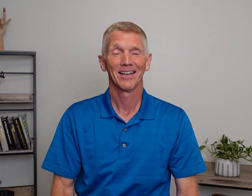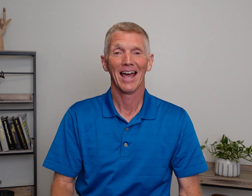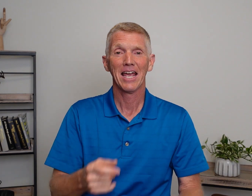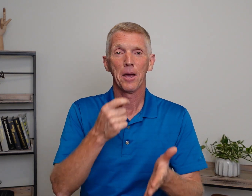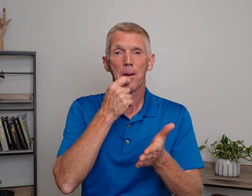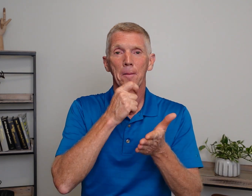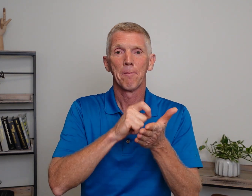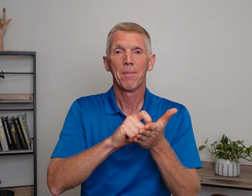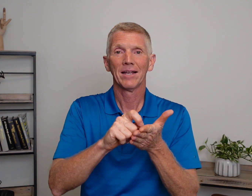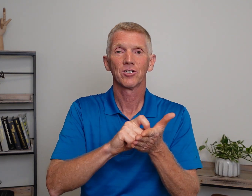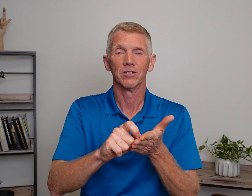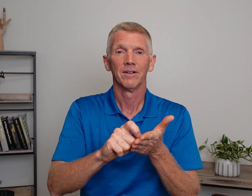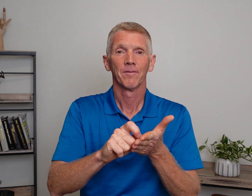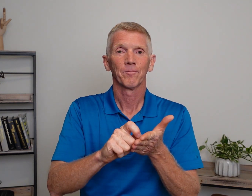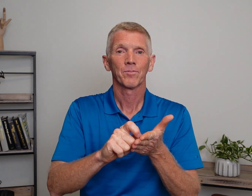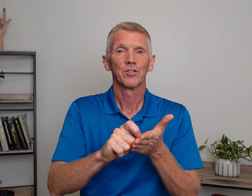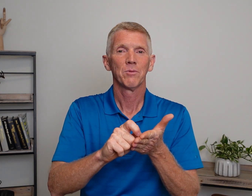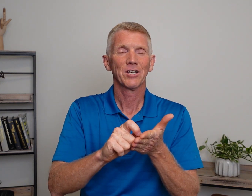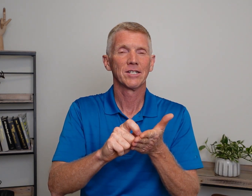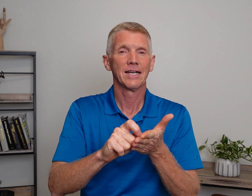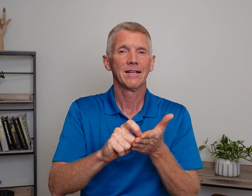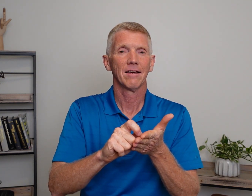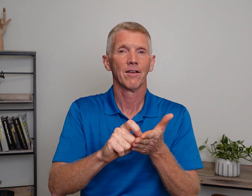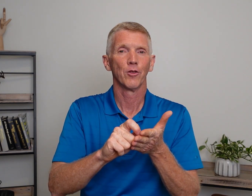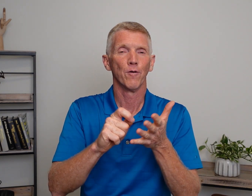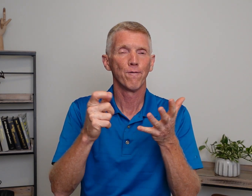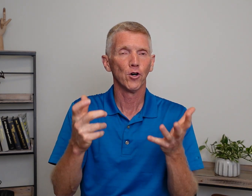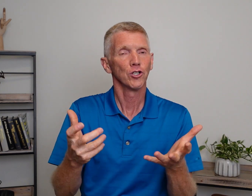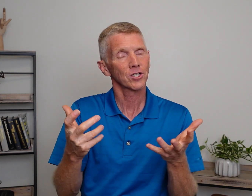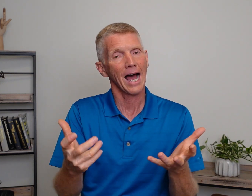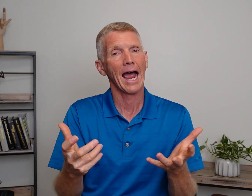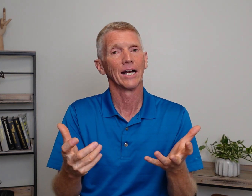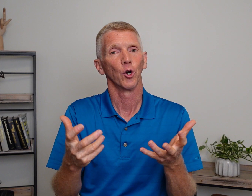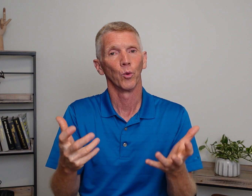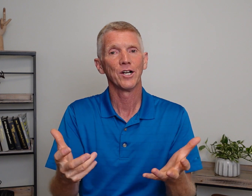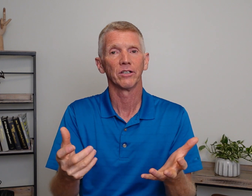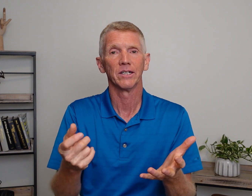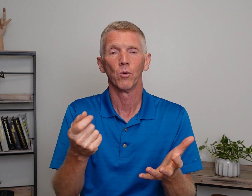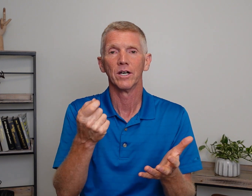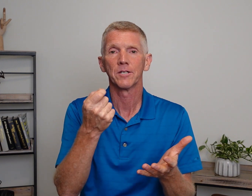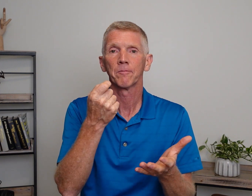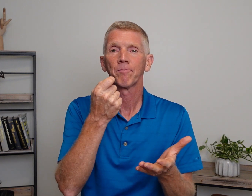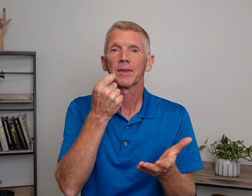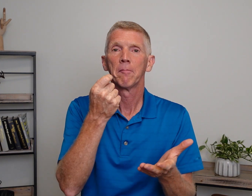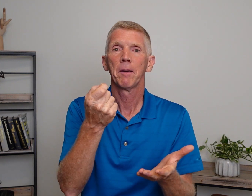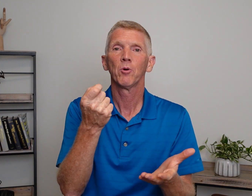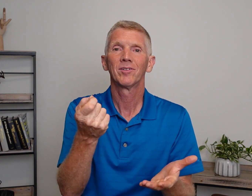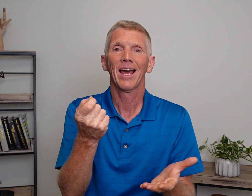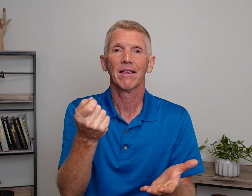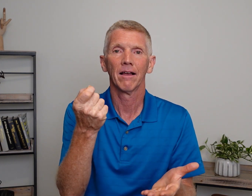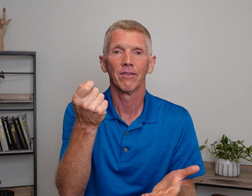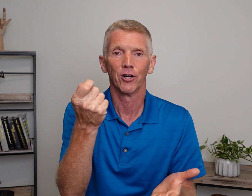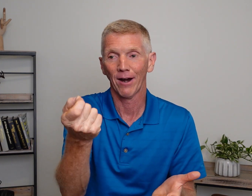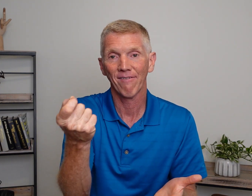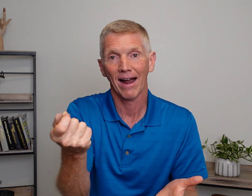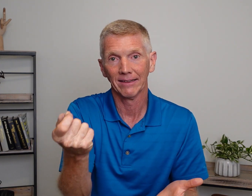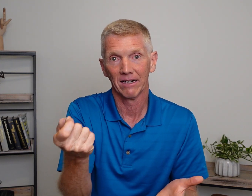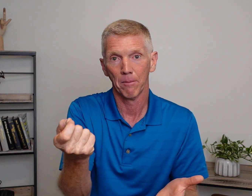Okay? Pencil. You see what I just did? The full sign originally was people would take the graphite lead of a